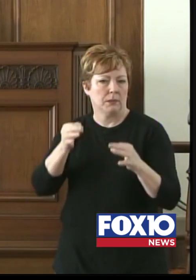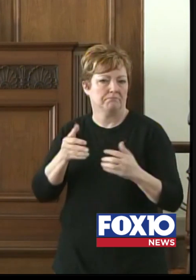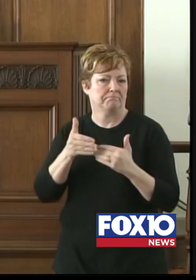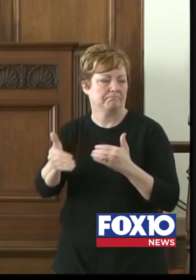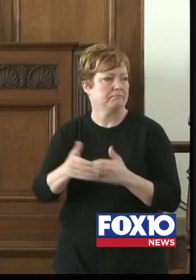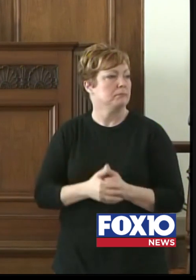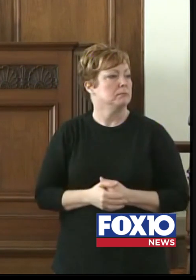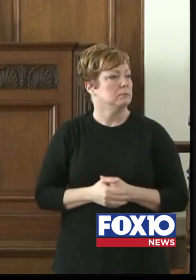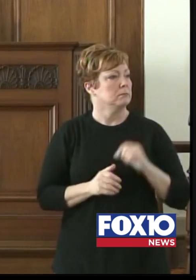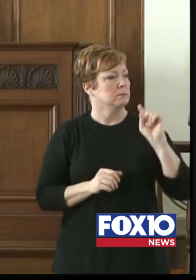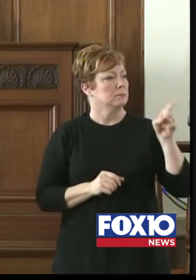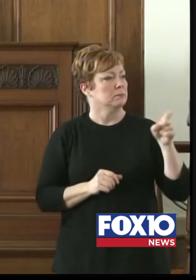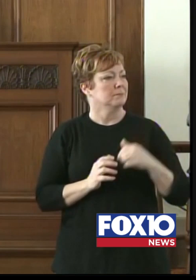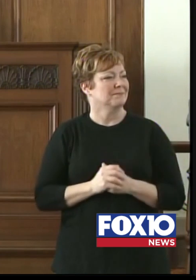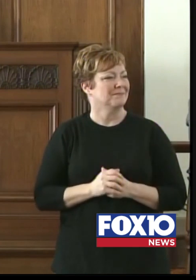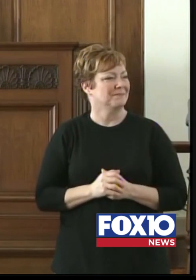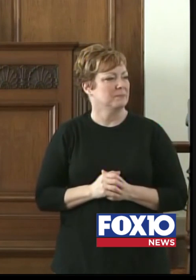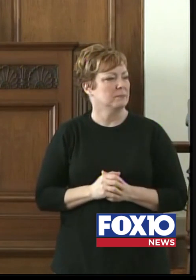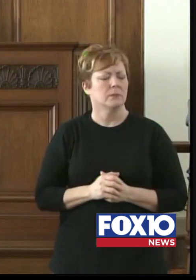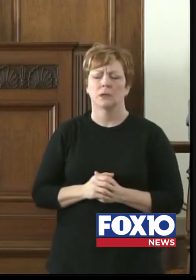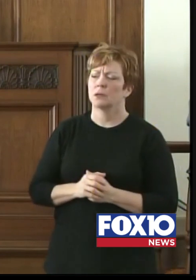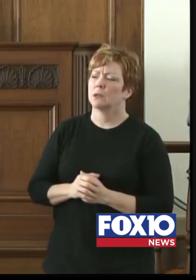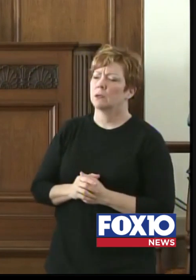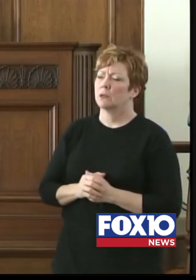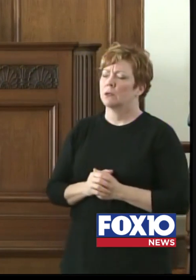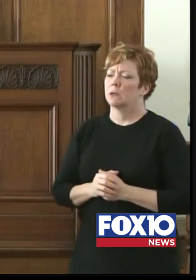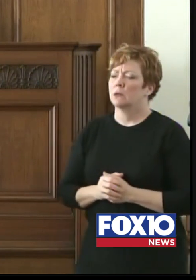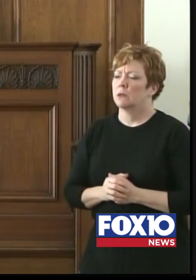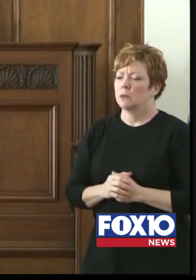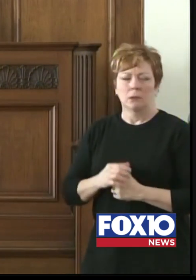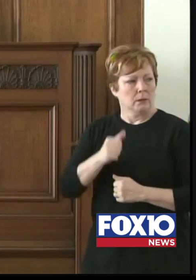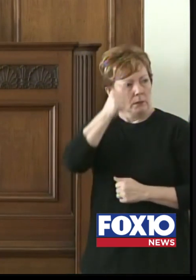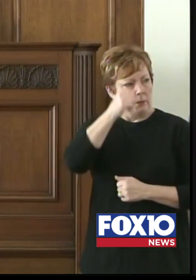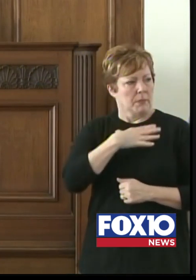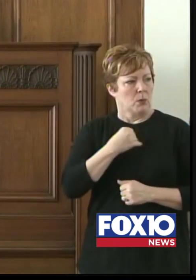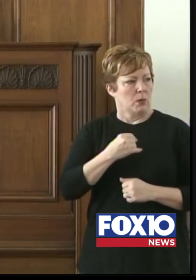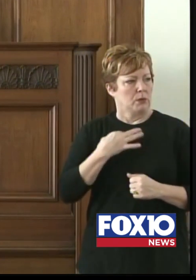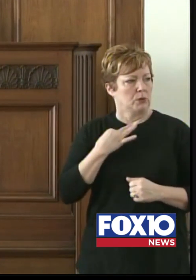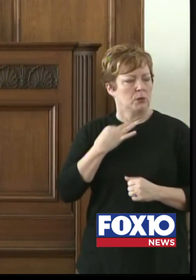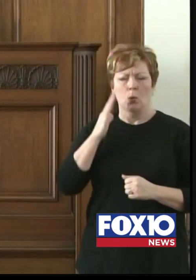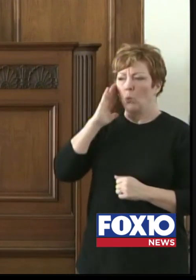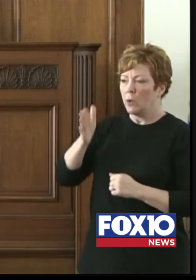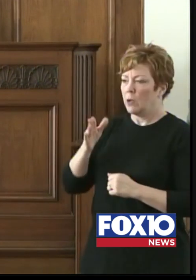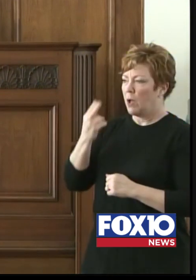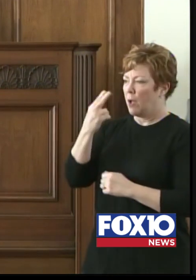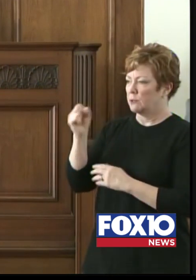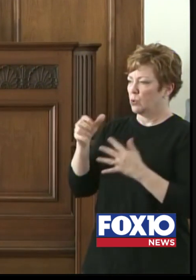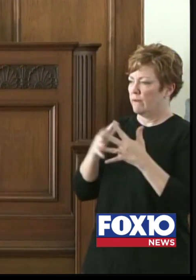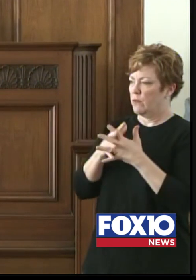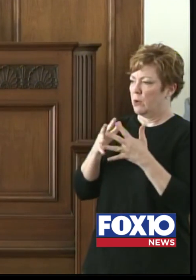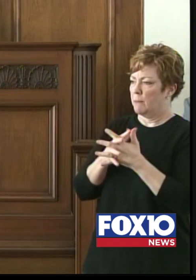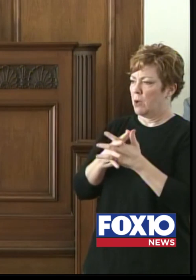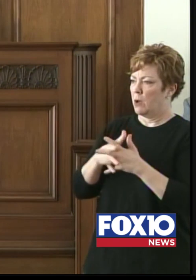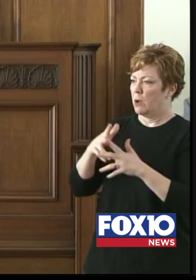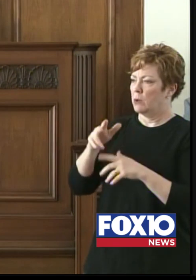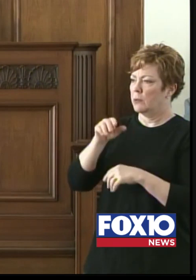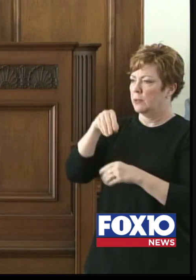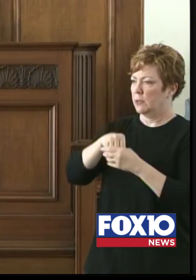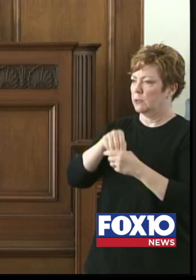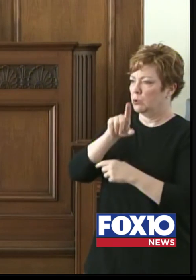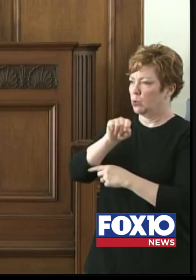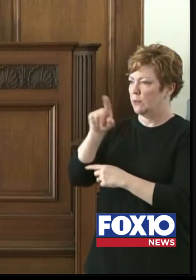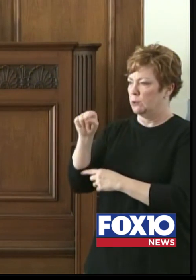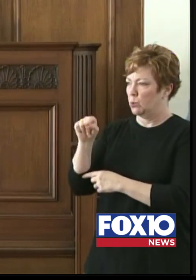back there in the white shirt. Governor, will there be a high school football season in 2020? And if